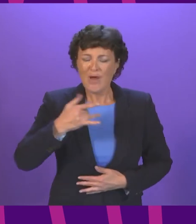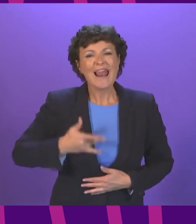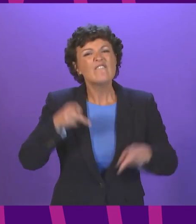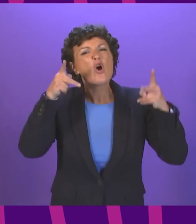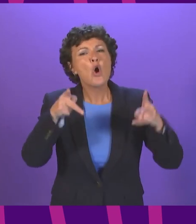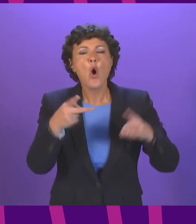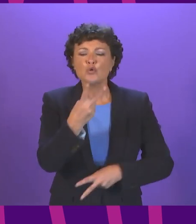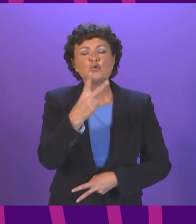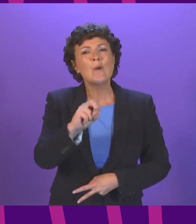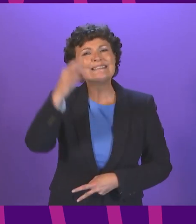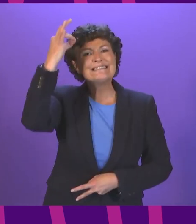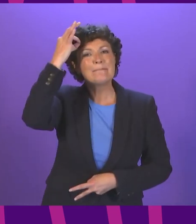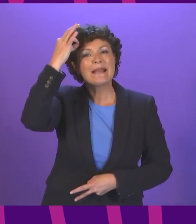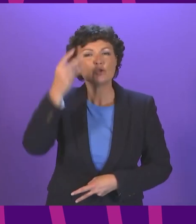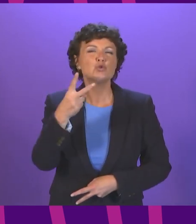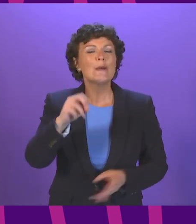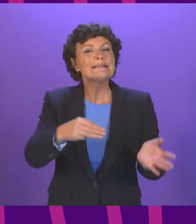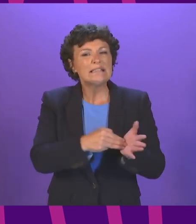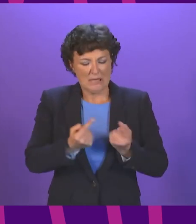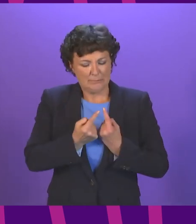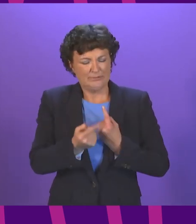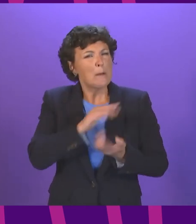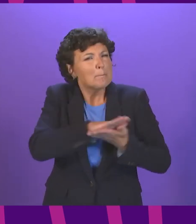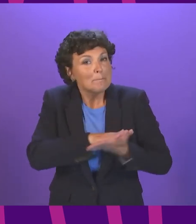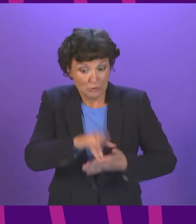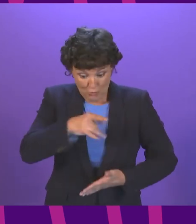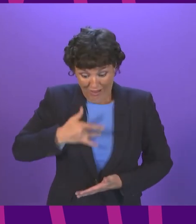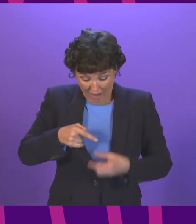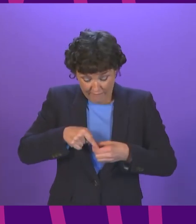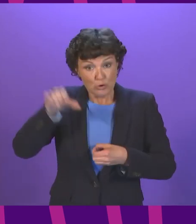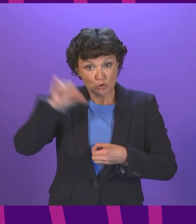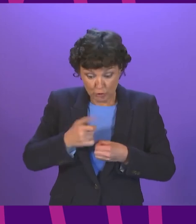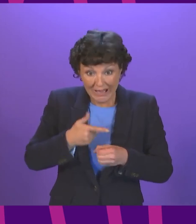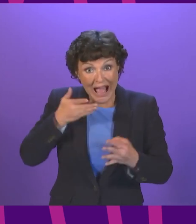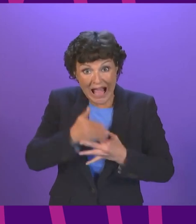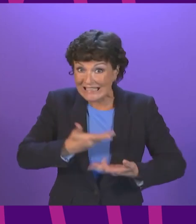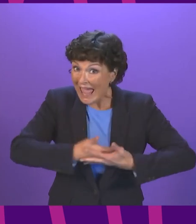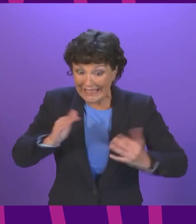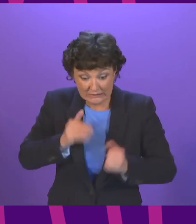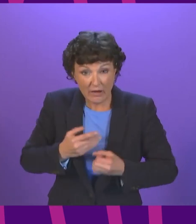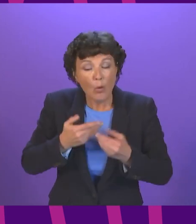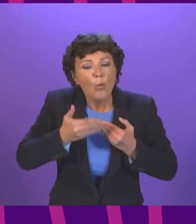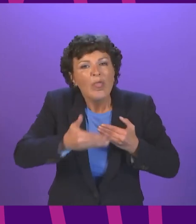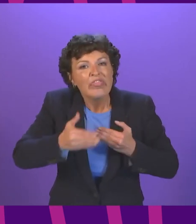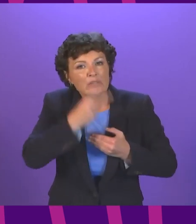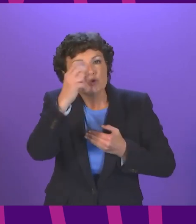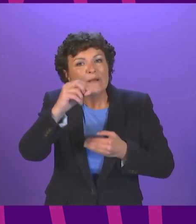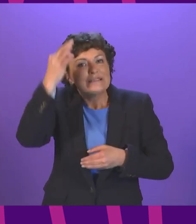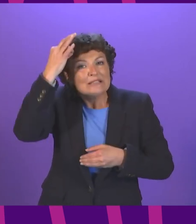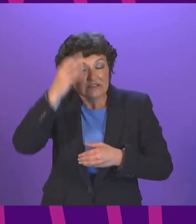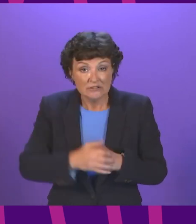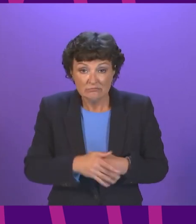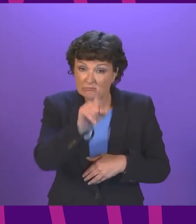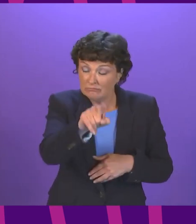services and green space One of the most valuable assets in many communities is the local library Libraries don't just provide